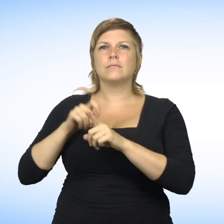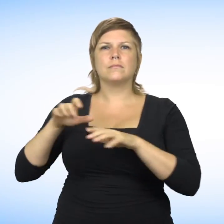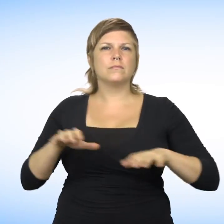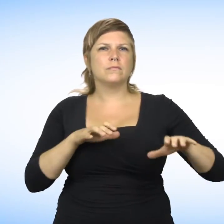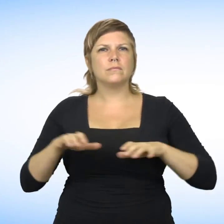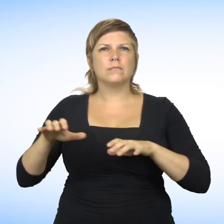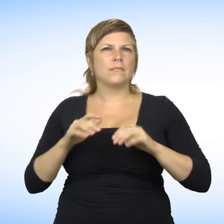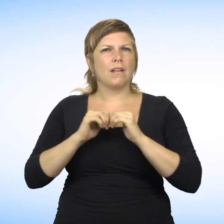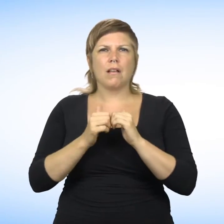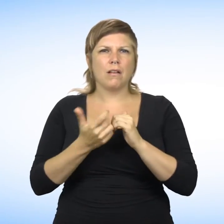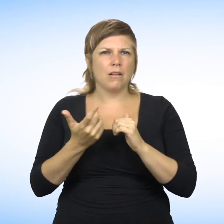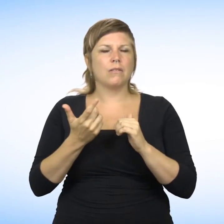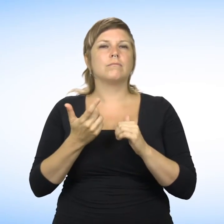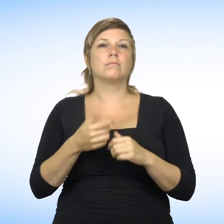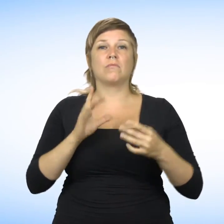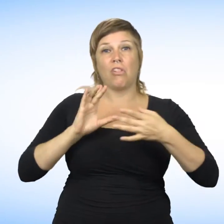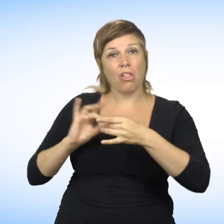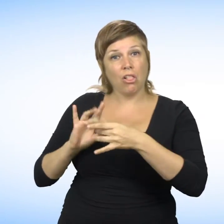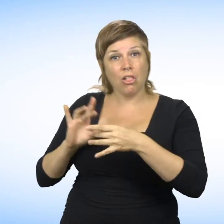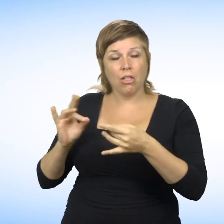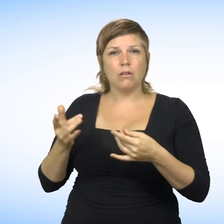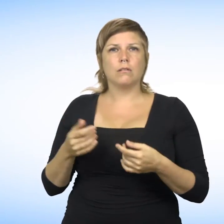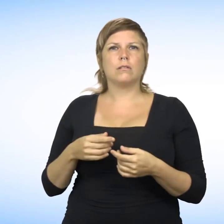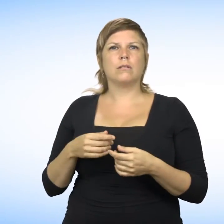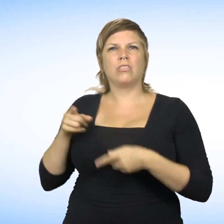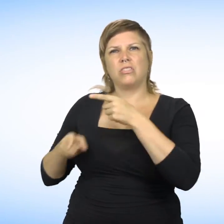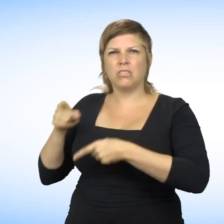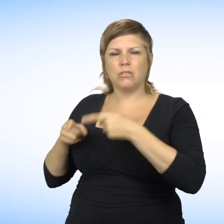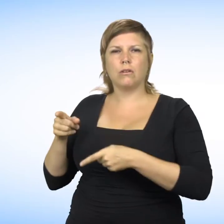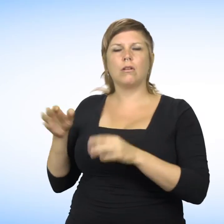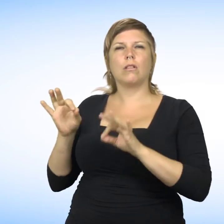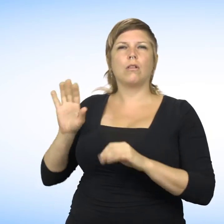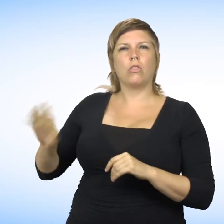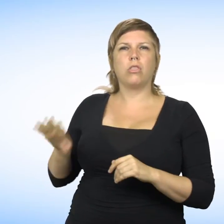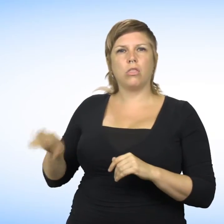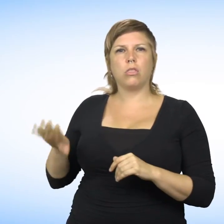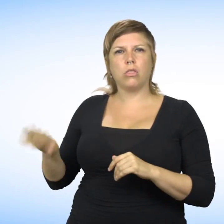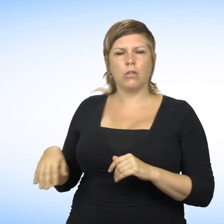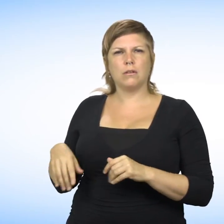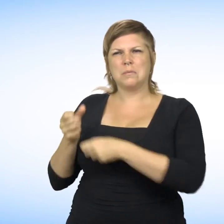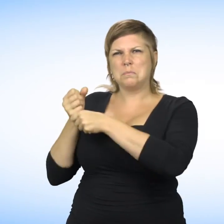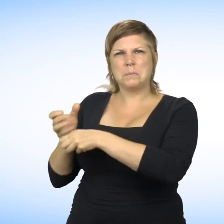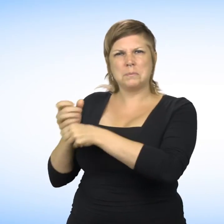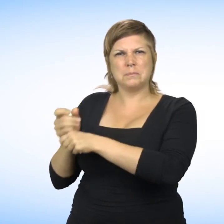It can involve offensive, disparaging, hostile, or unwanted remarks or behavior